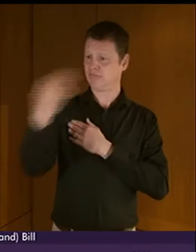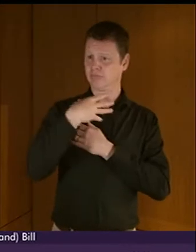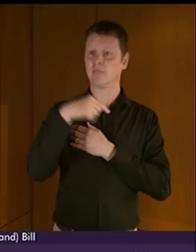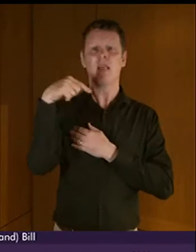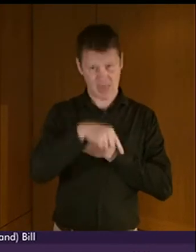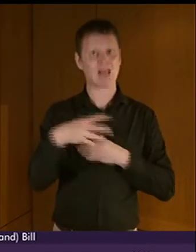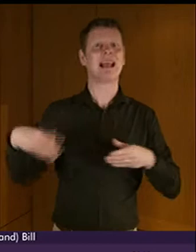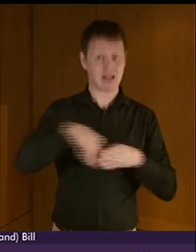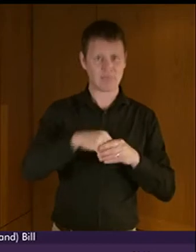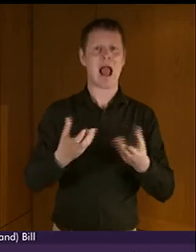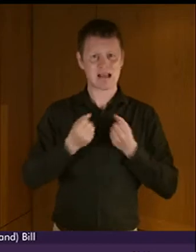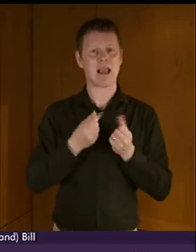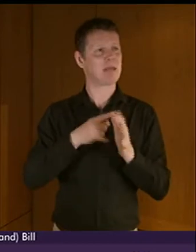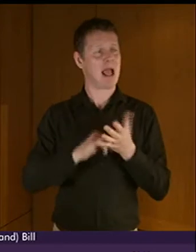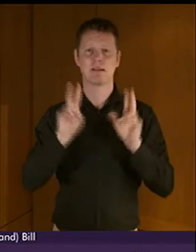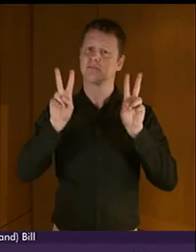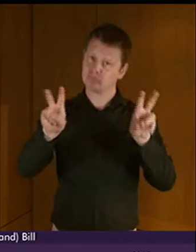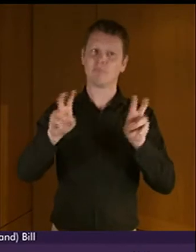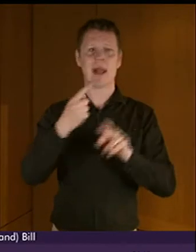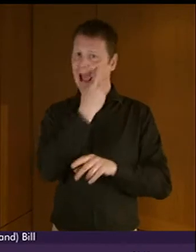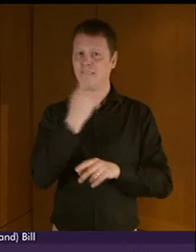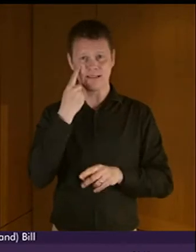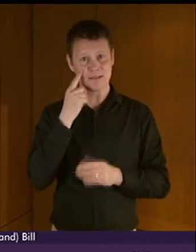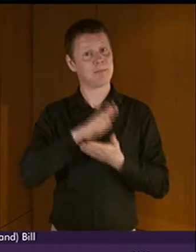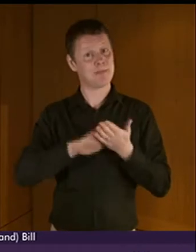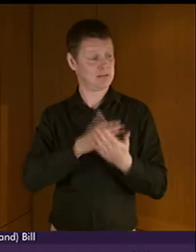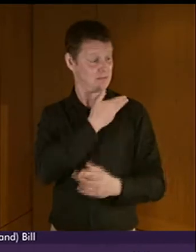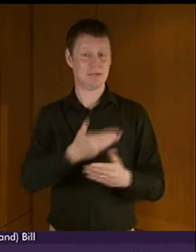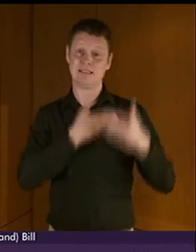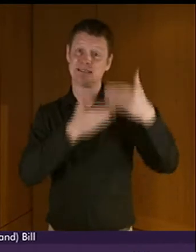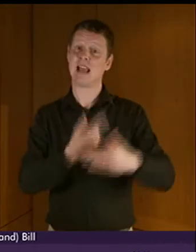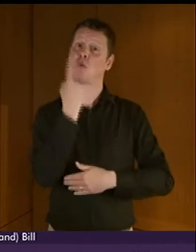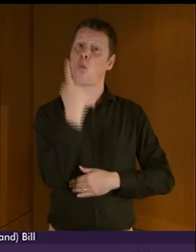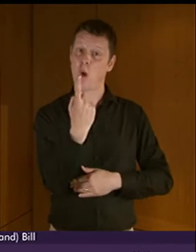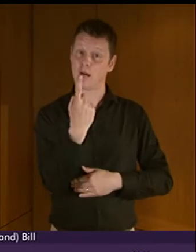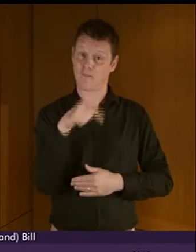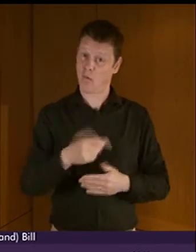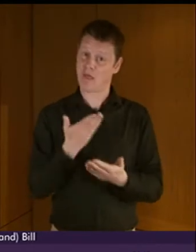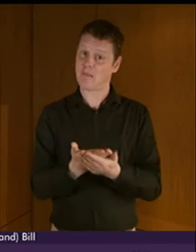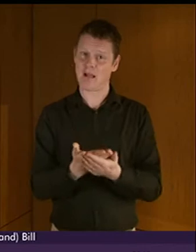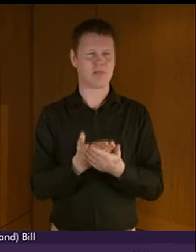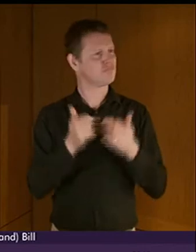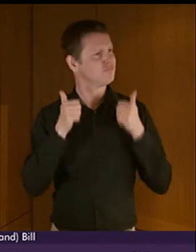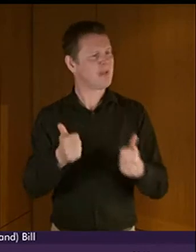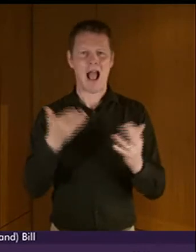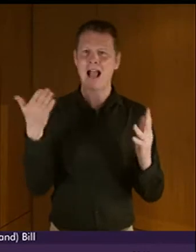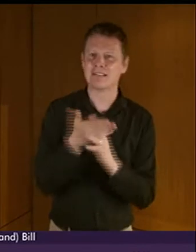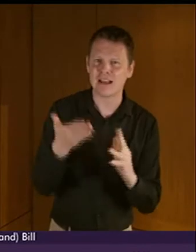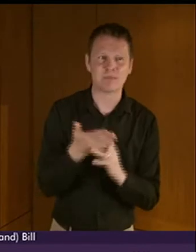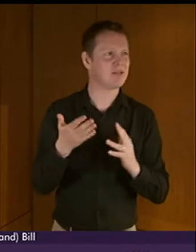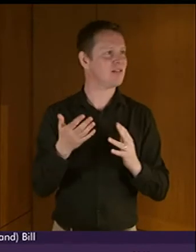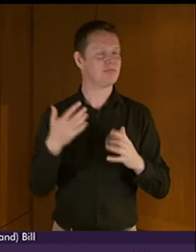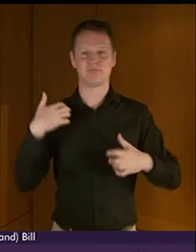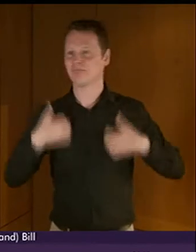This has ensured that the process for Stage 1 of the Bill has been both accessible and engaging